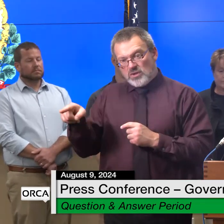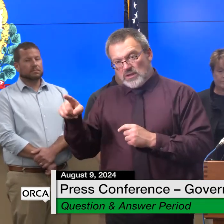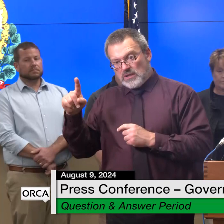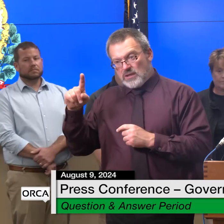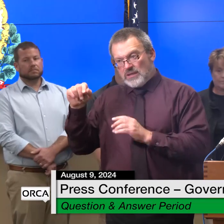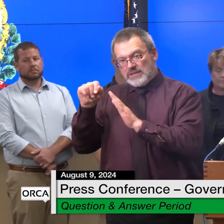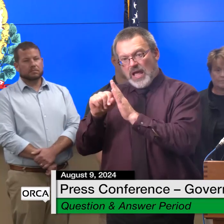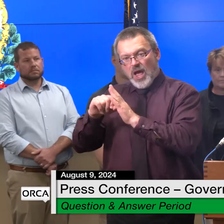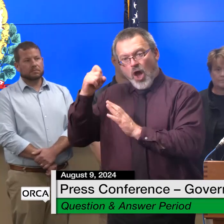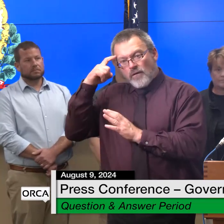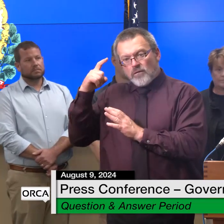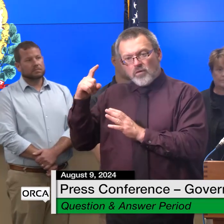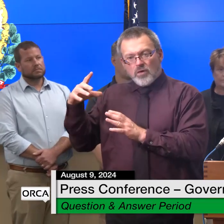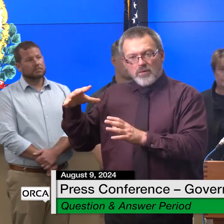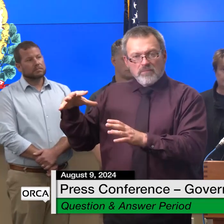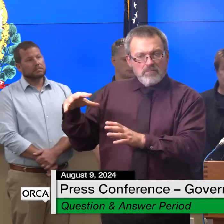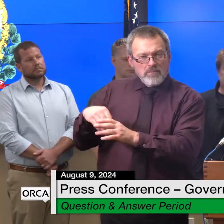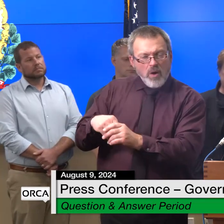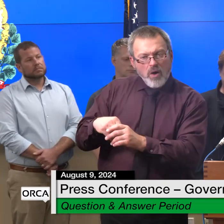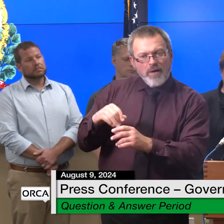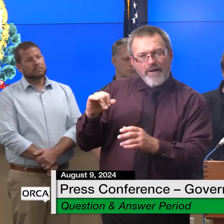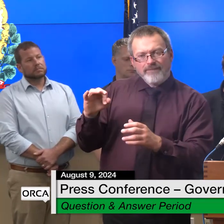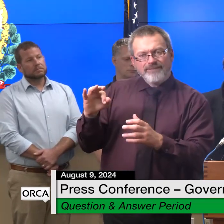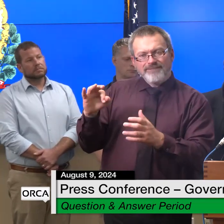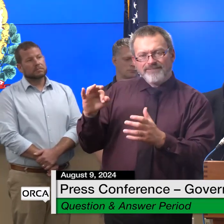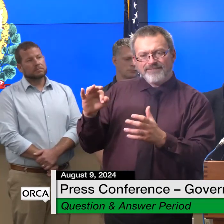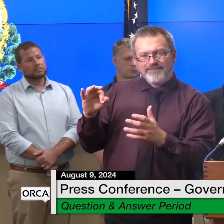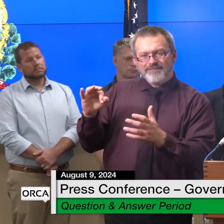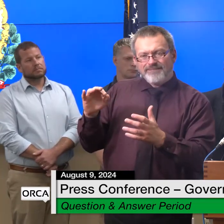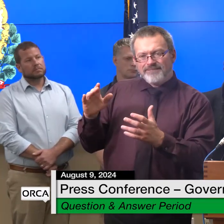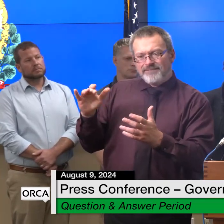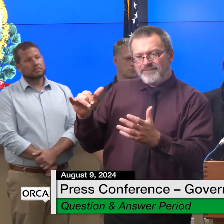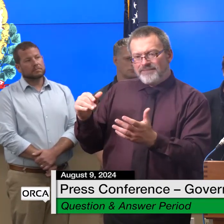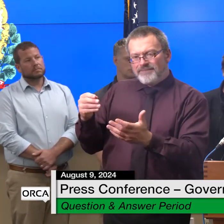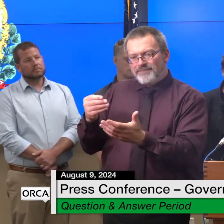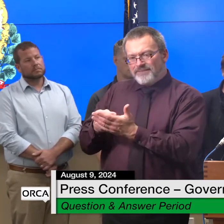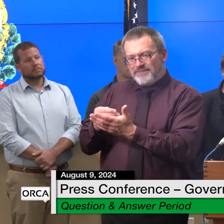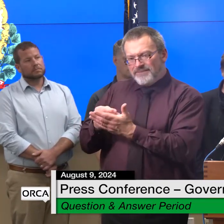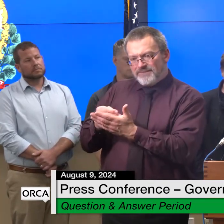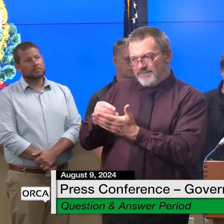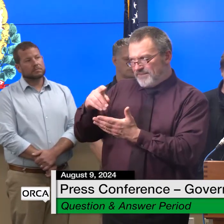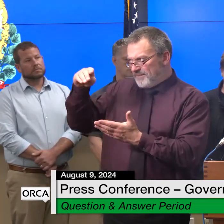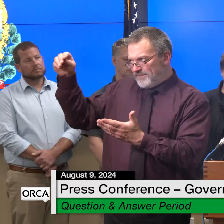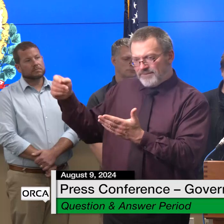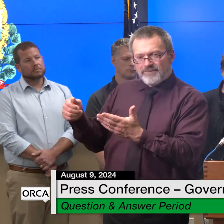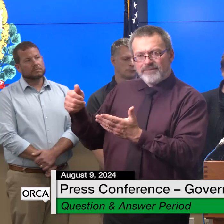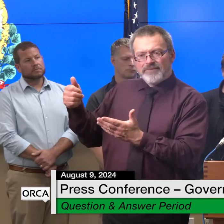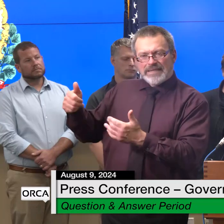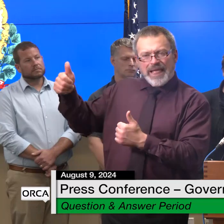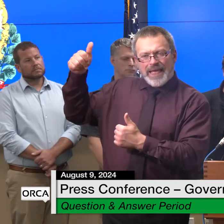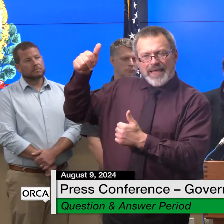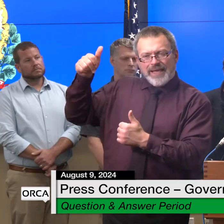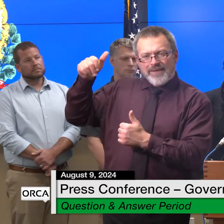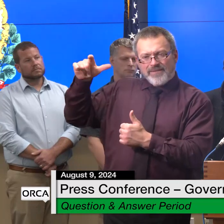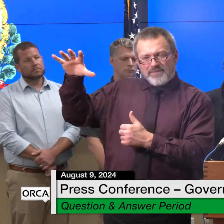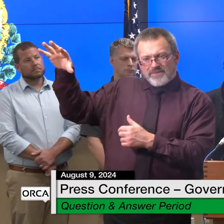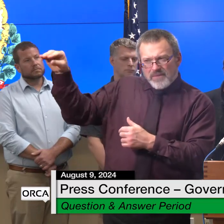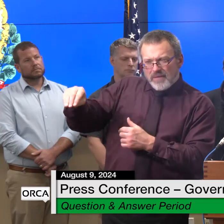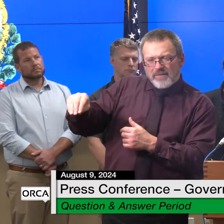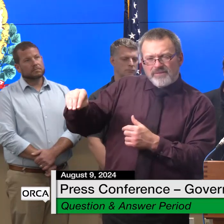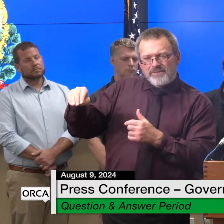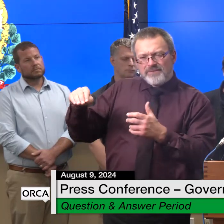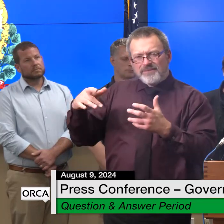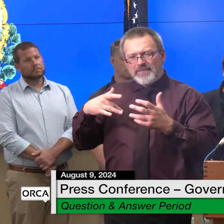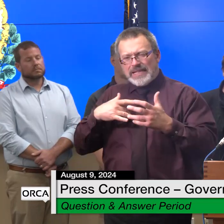of any i mean you you get paid through the executive branch but you're not a part of the executive branch you're a constitutional officer